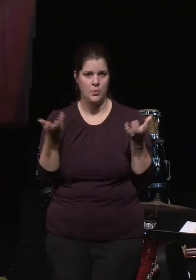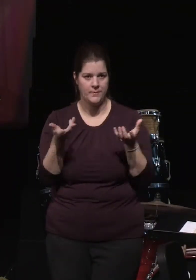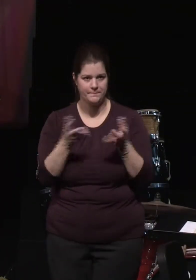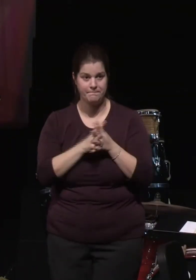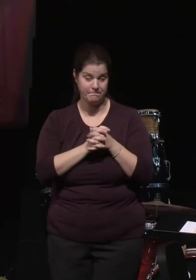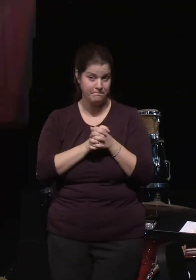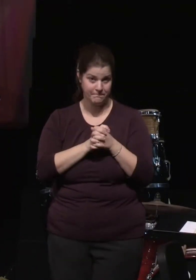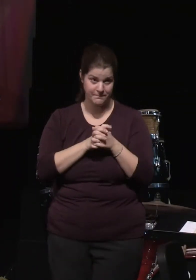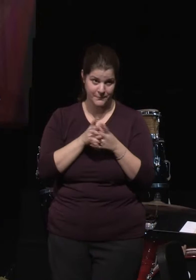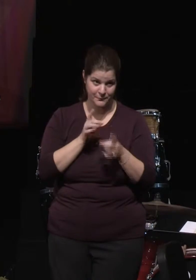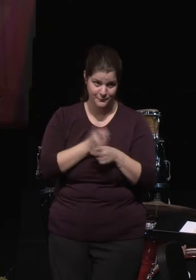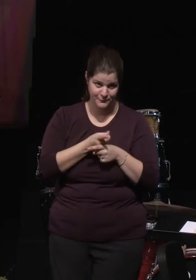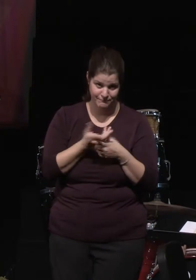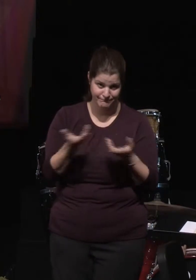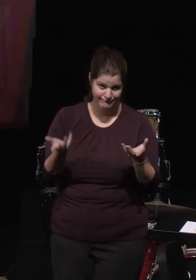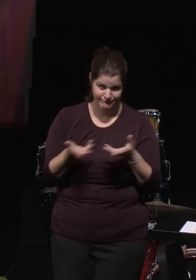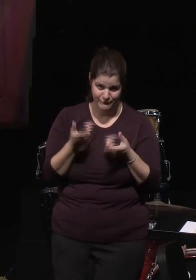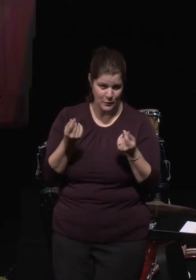Okay.